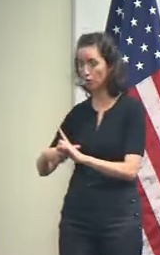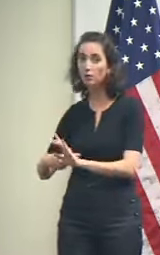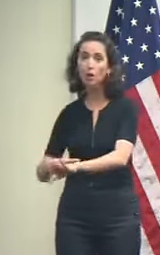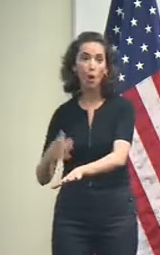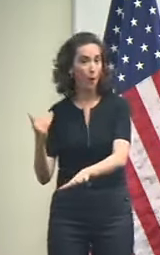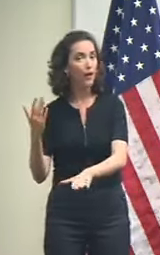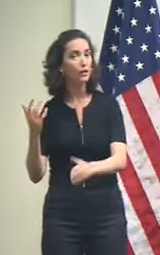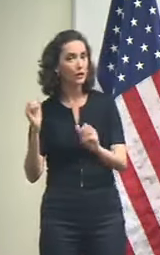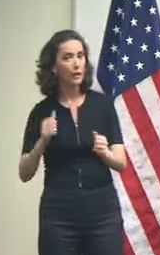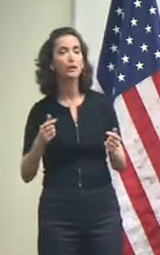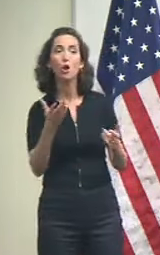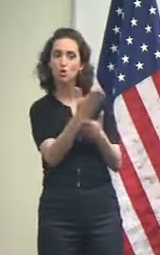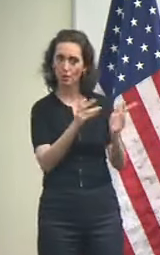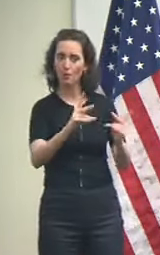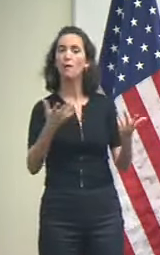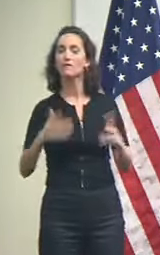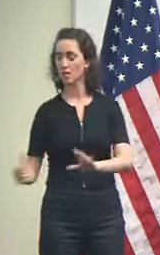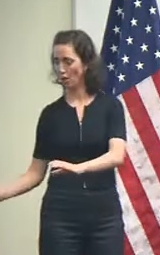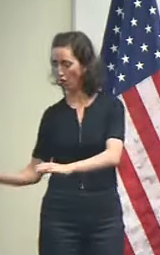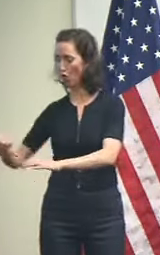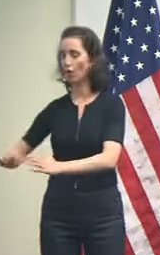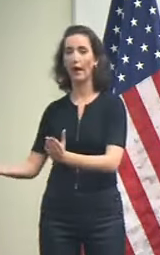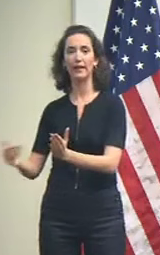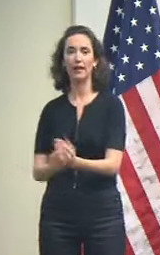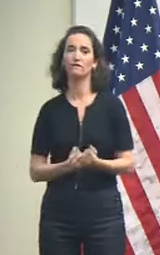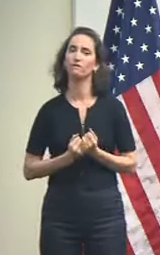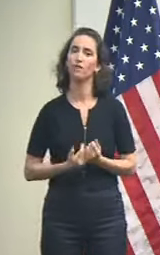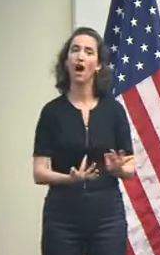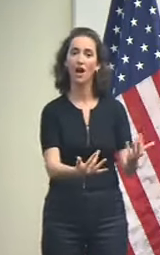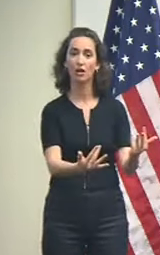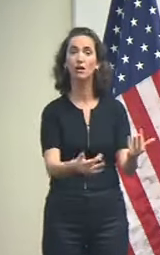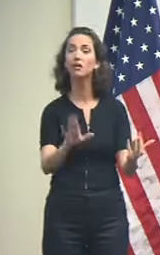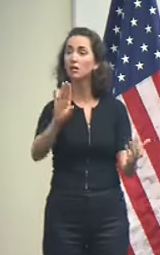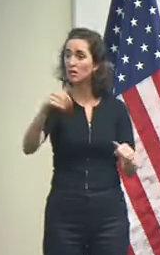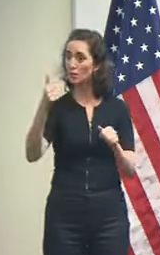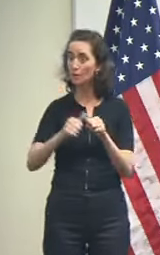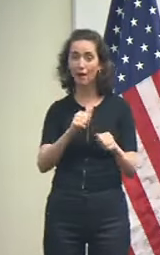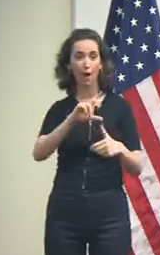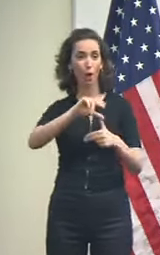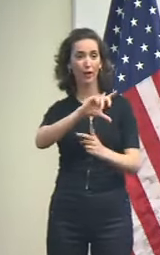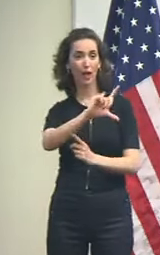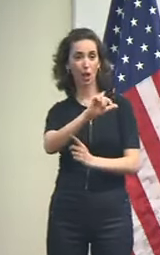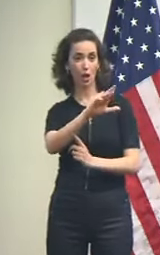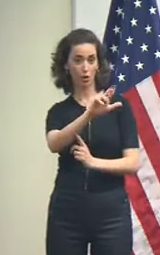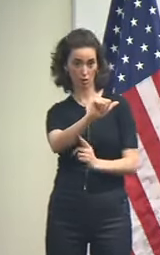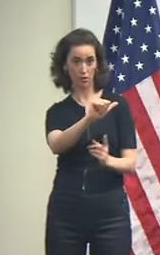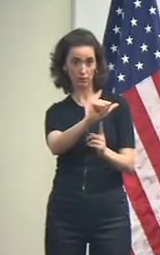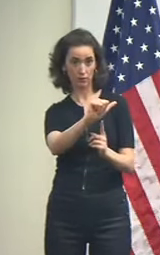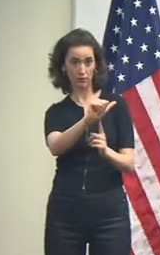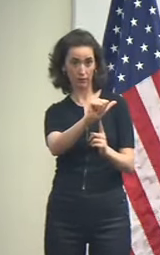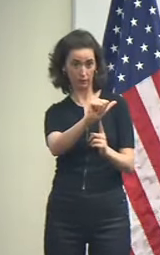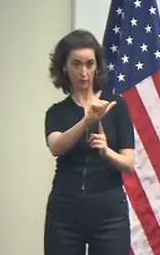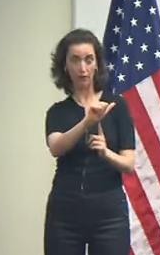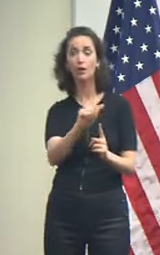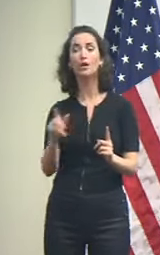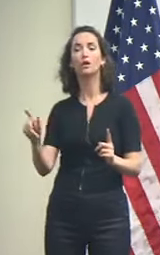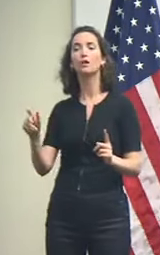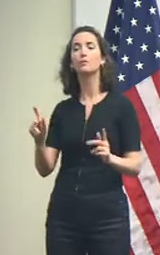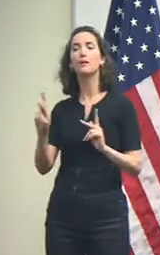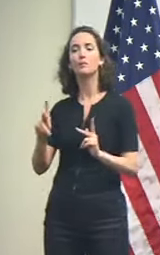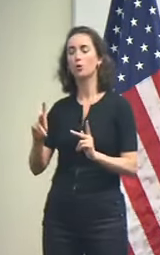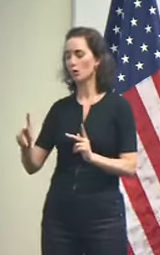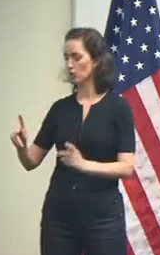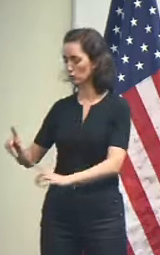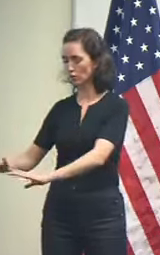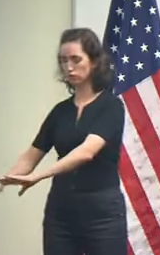And so after the Hurricane Laura, I can tell you we had nine individuals die from carbon monoxide poisoning